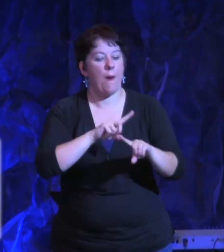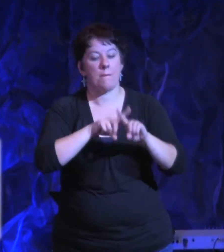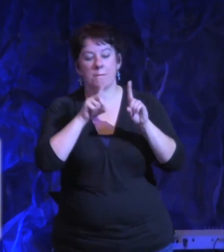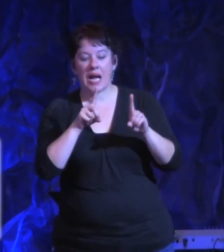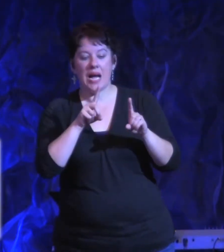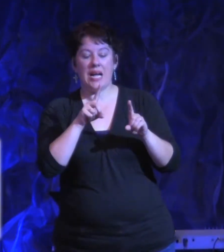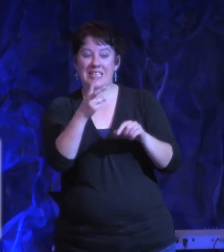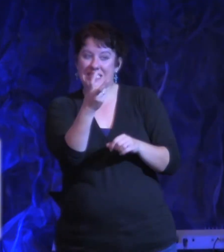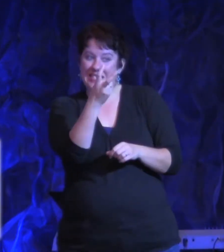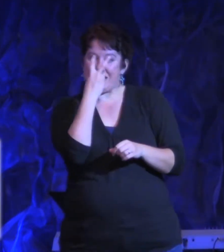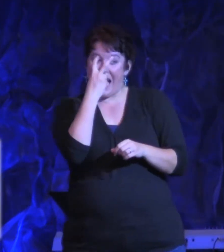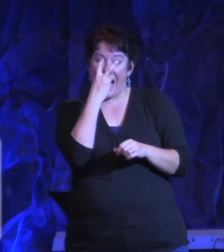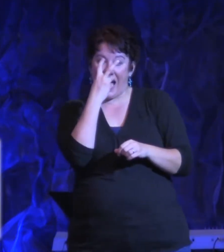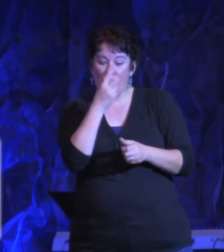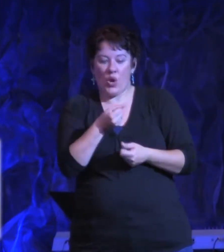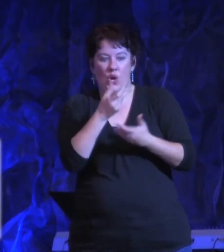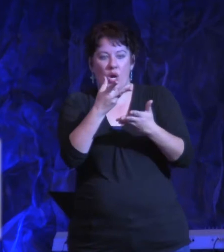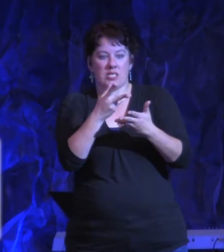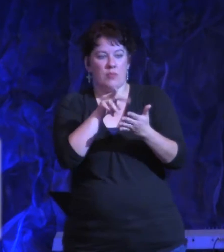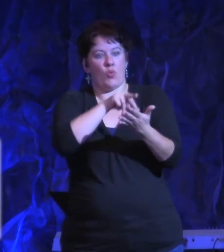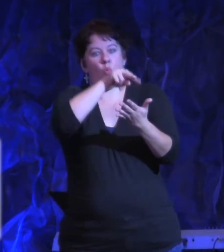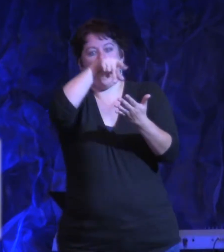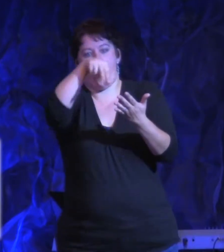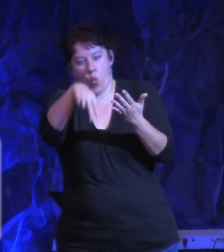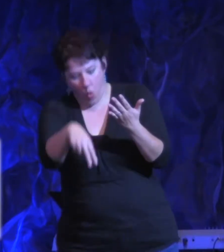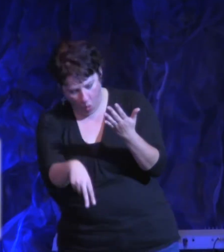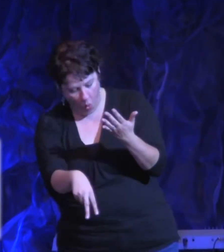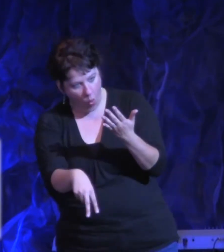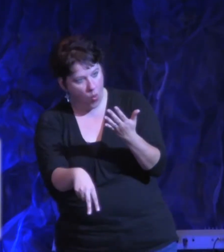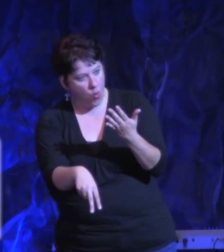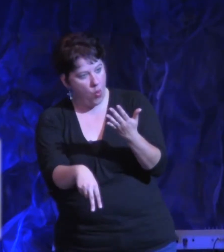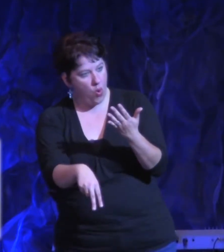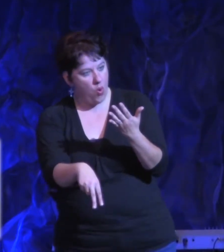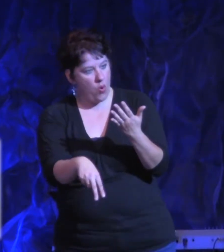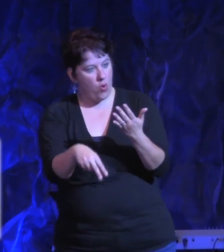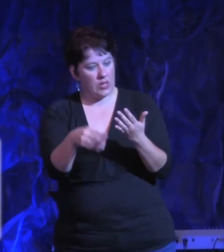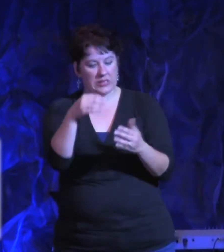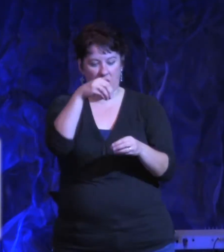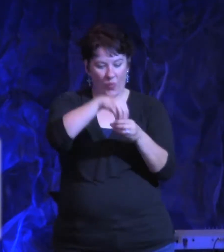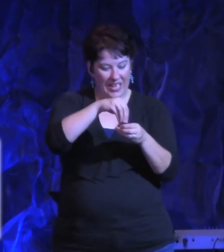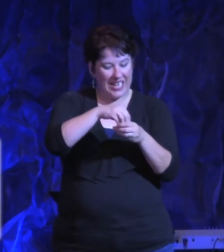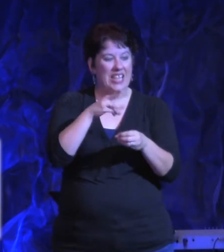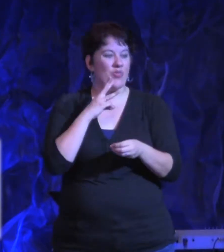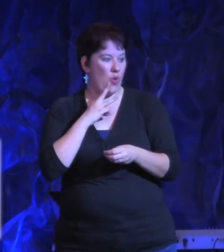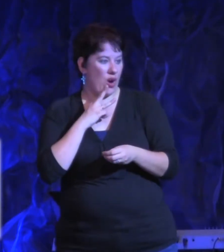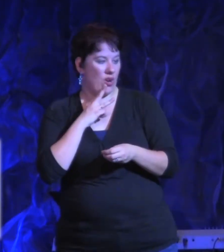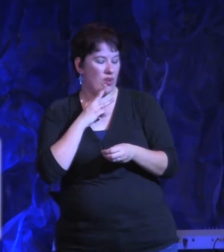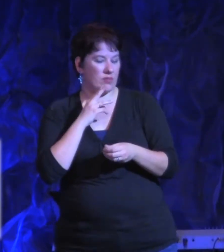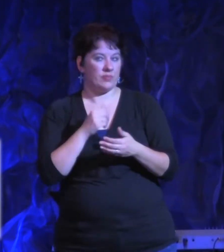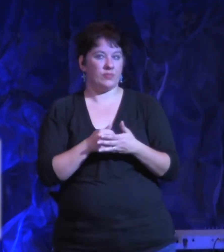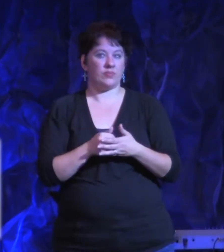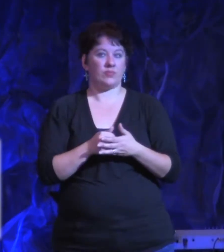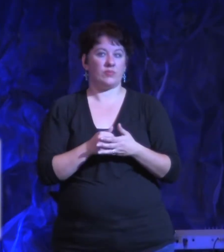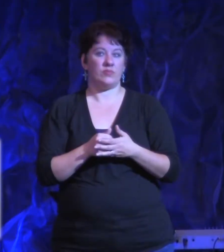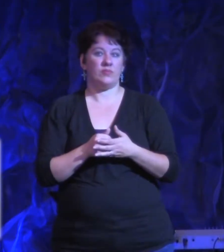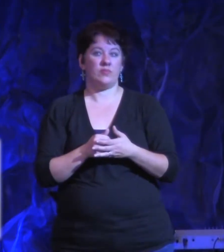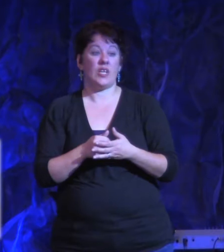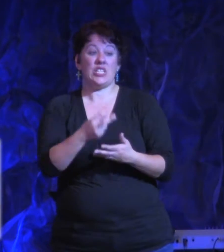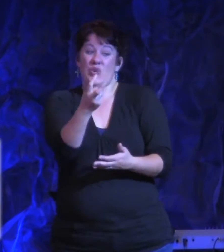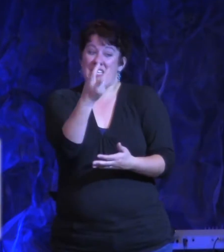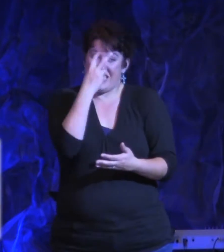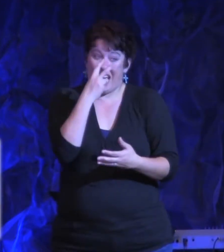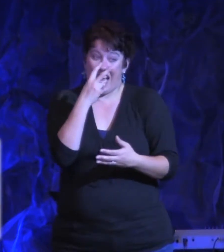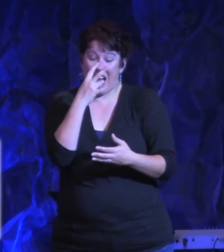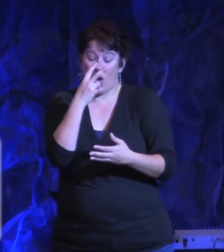just as doubt creates a barrier, keeping us from breakthrough, faith removes the barrier, amen,